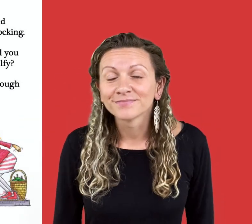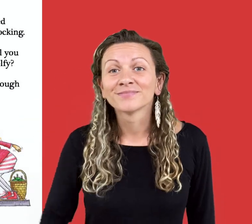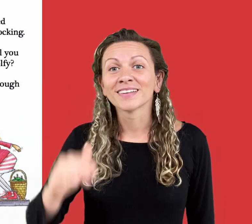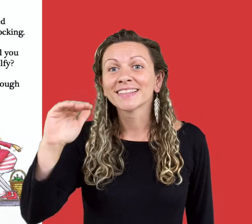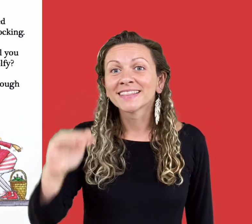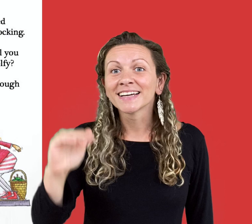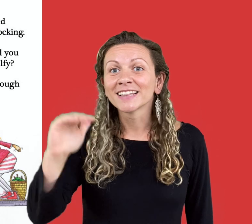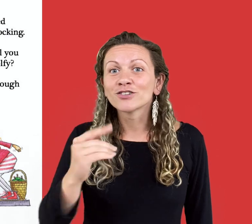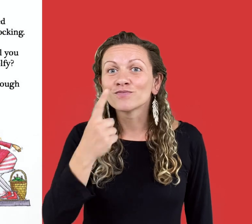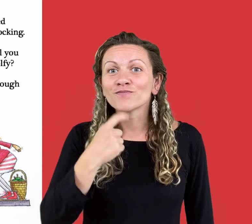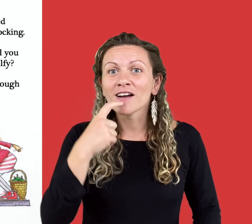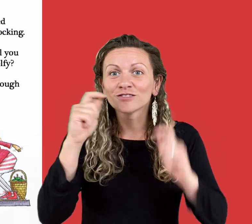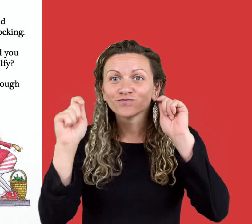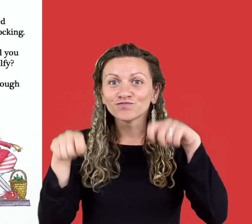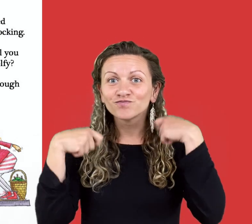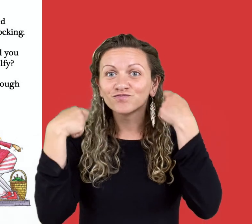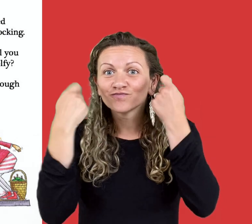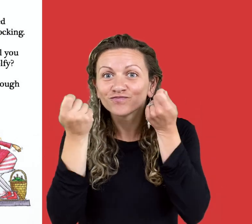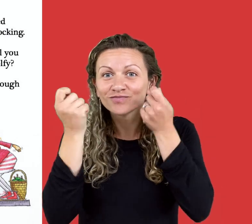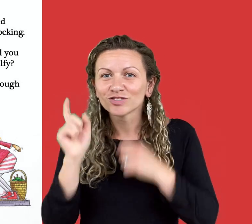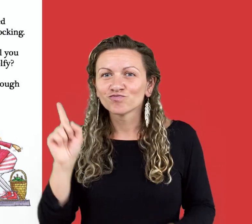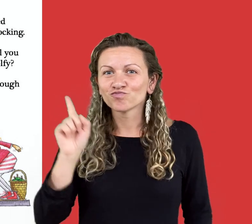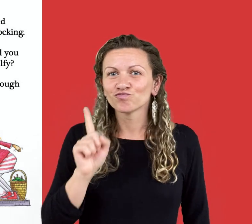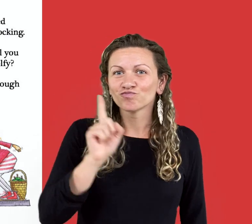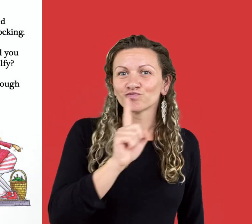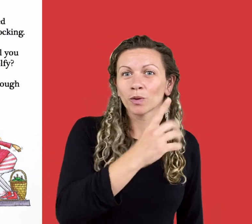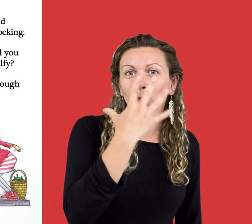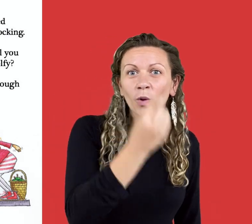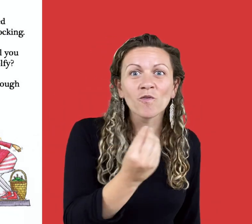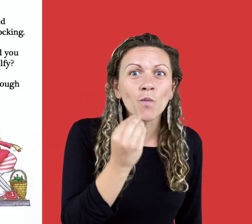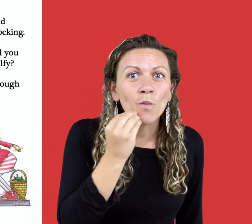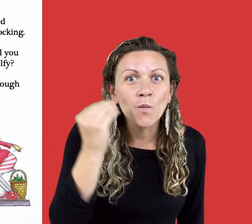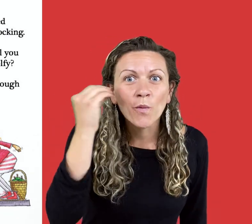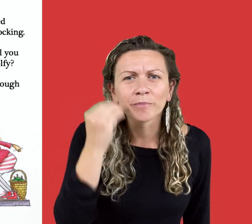Little Red Riding Hood came knocking.